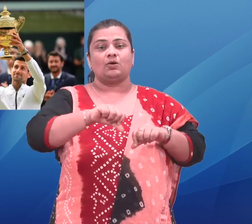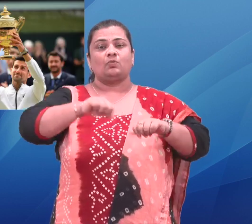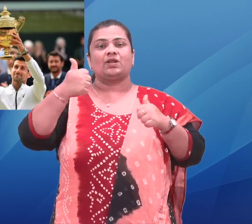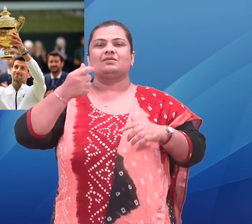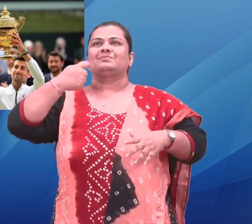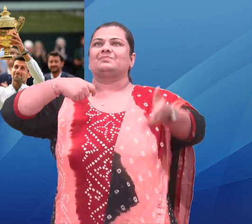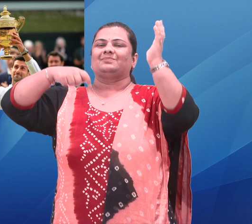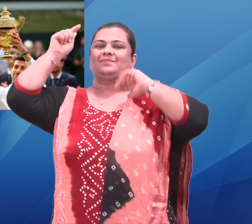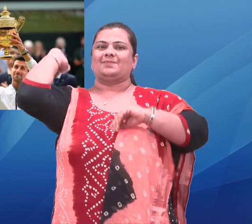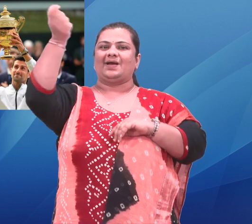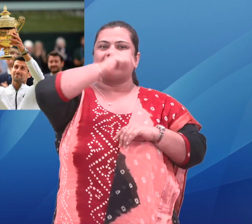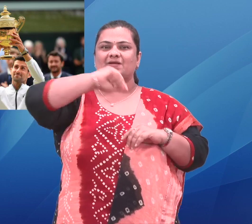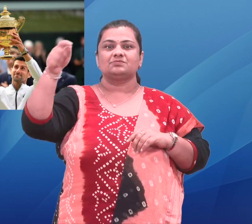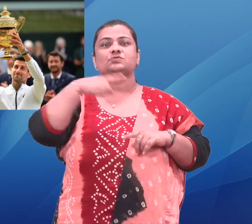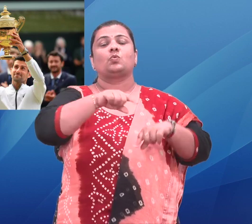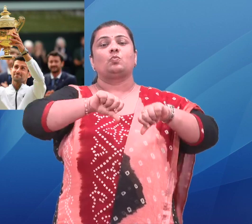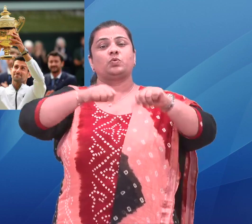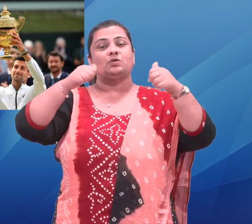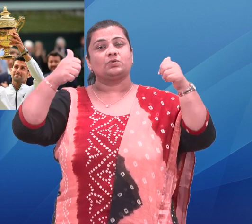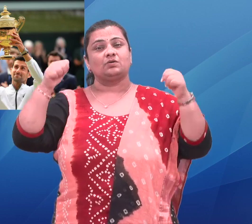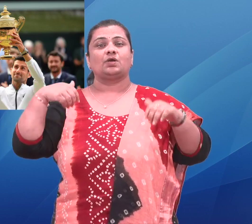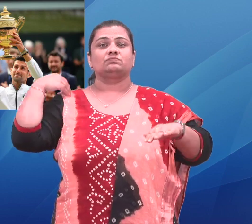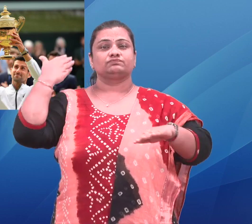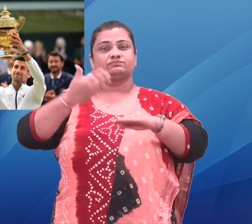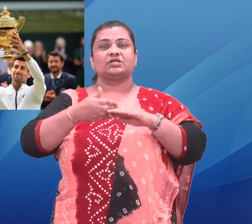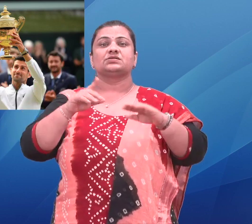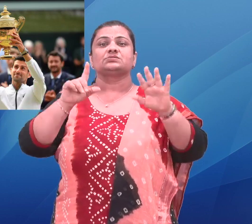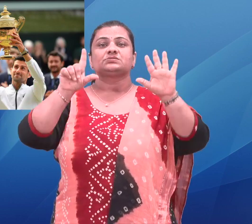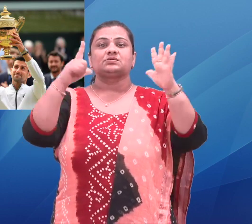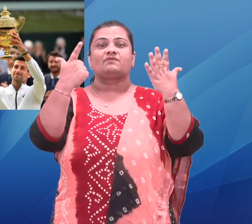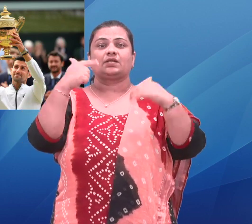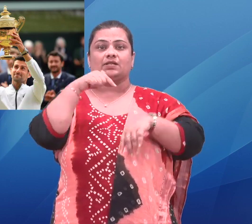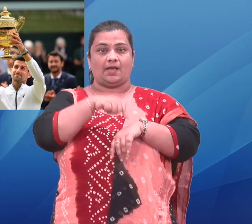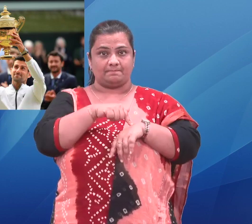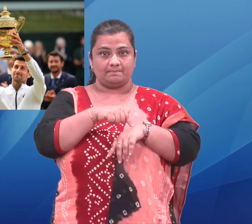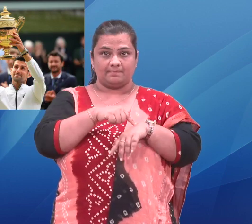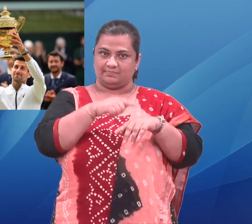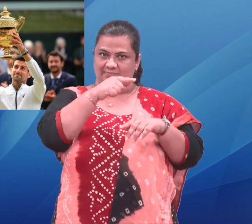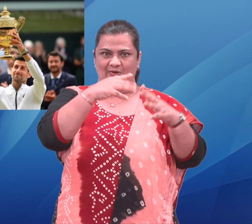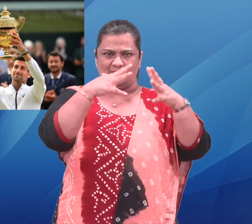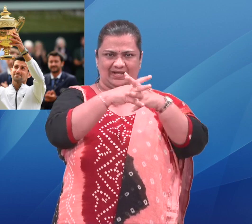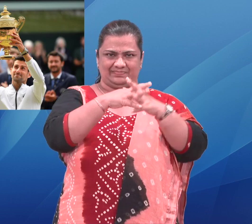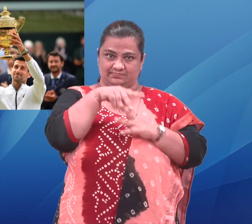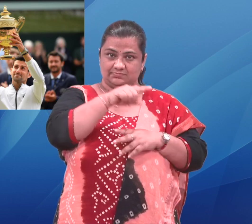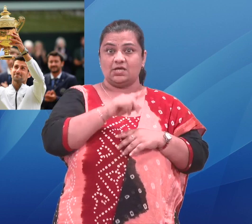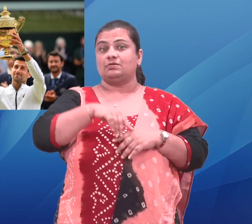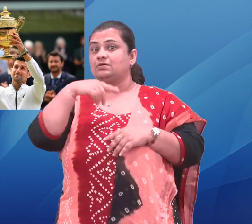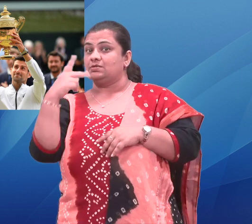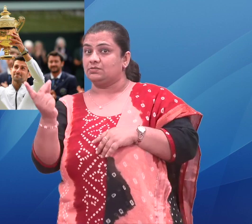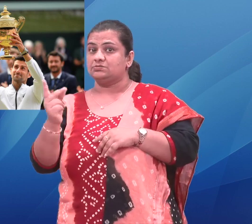just behind the record of Rafael Nadal who has 22 Grand Slam titles. In the women's singles finals, Elina Rybakina, the